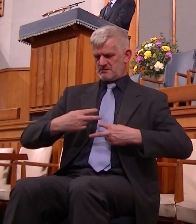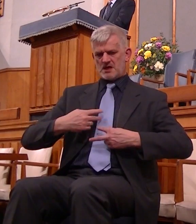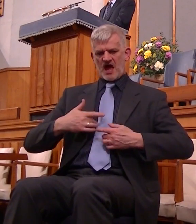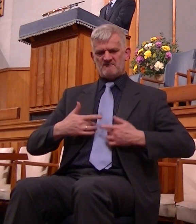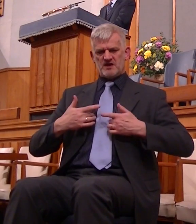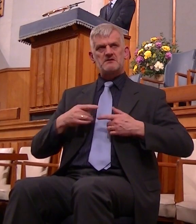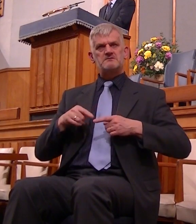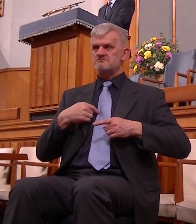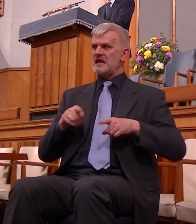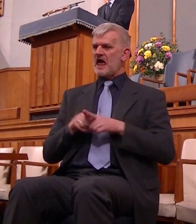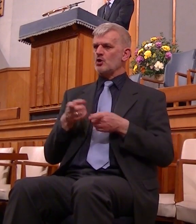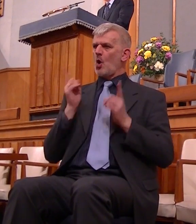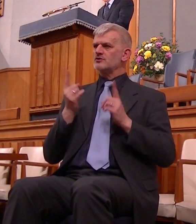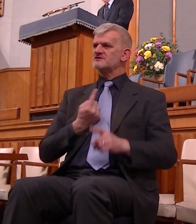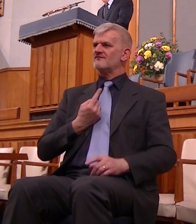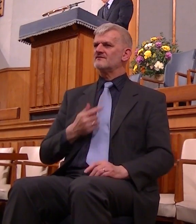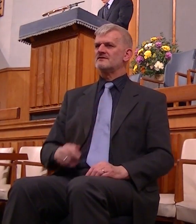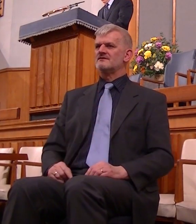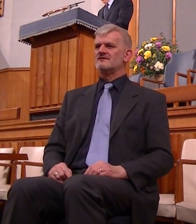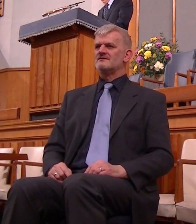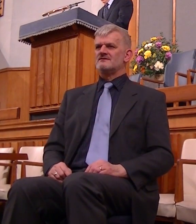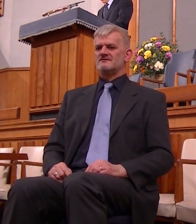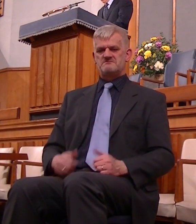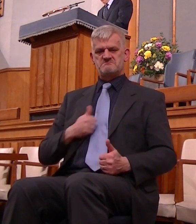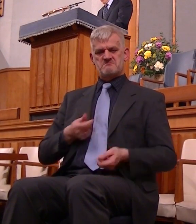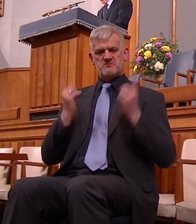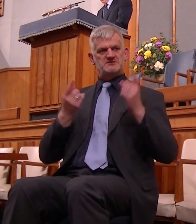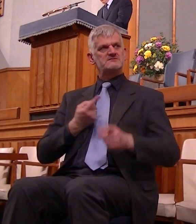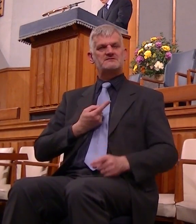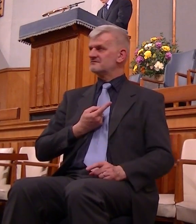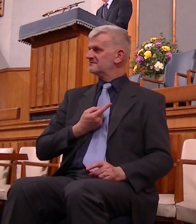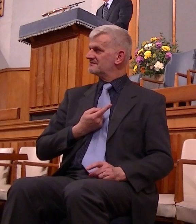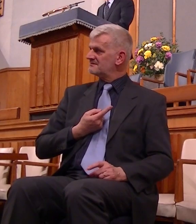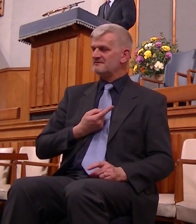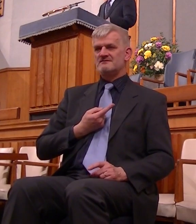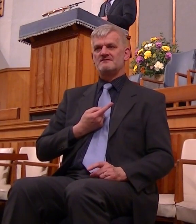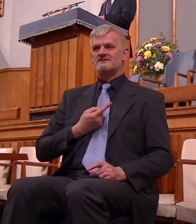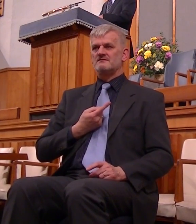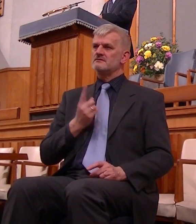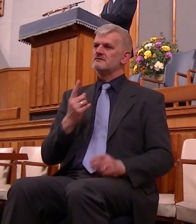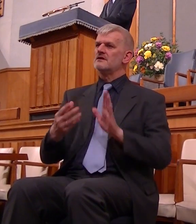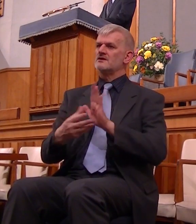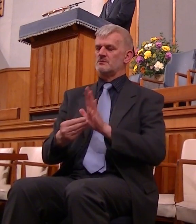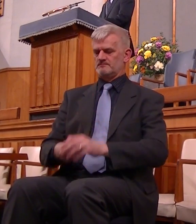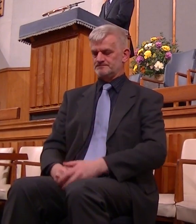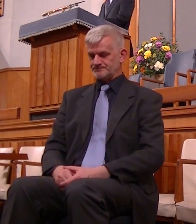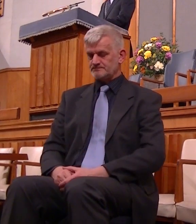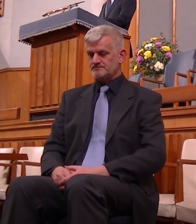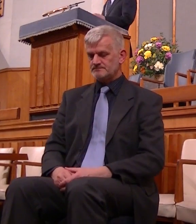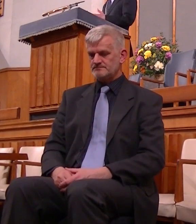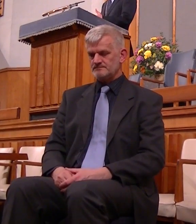consider ourselves to be our own God that's the reality so for example it works like this